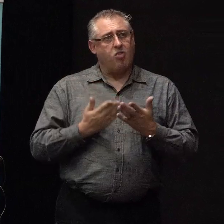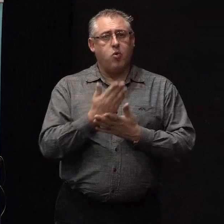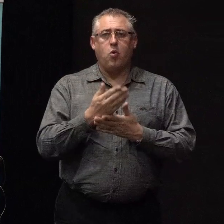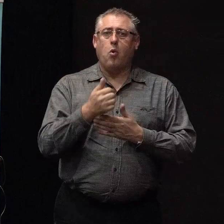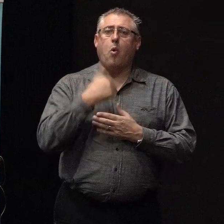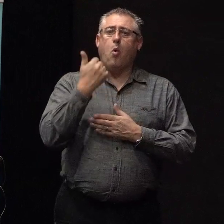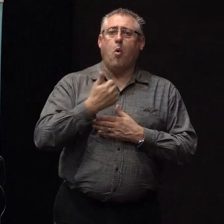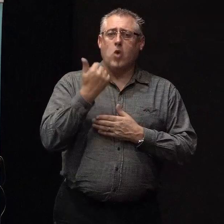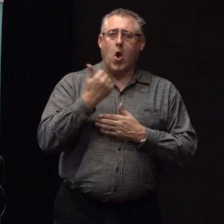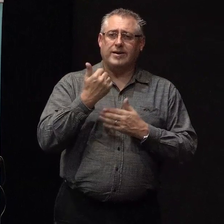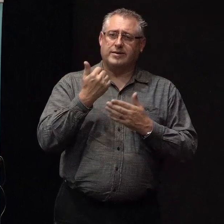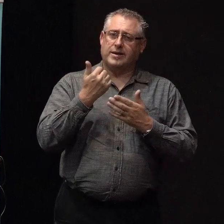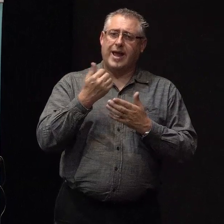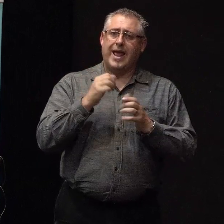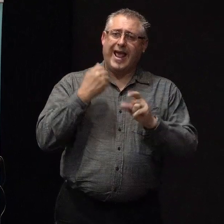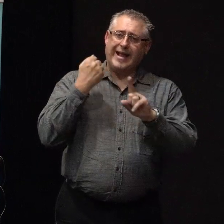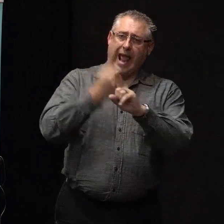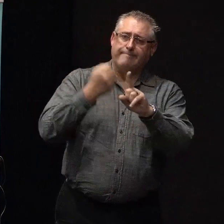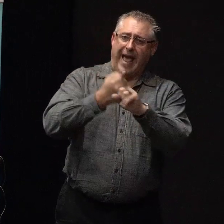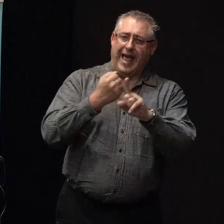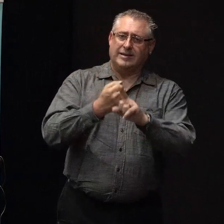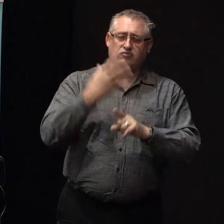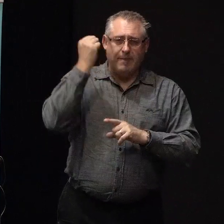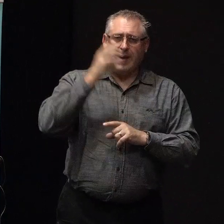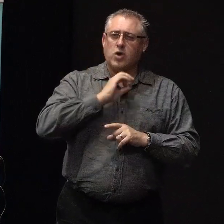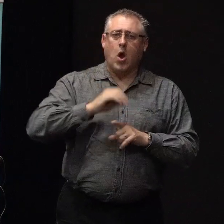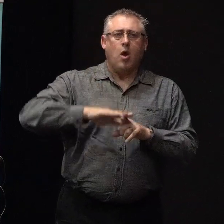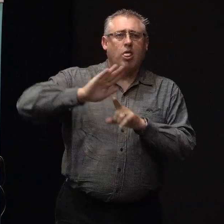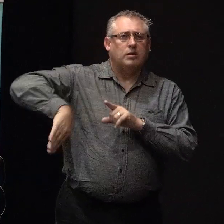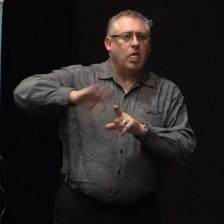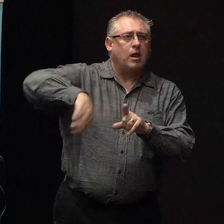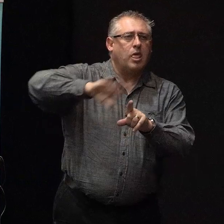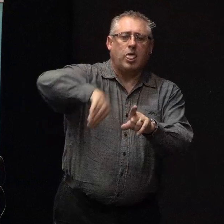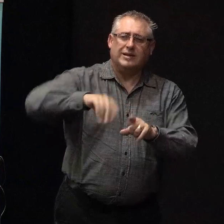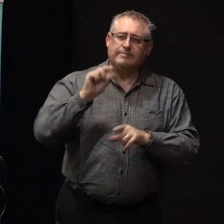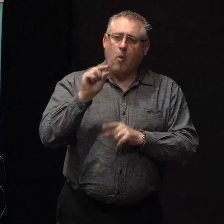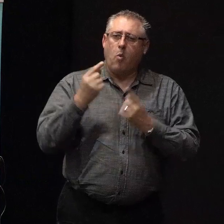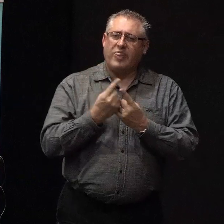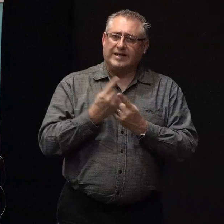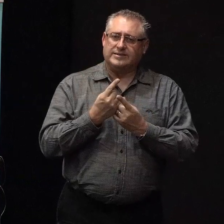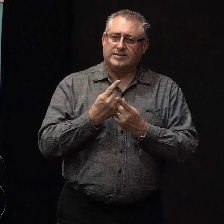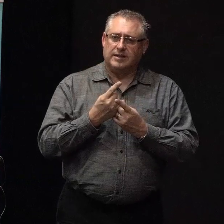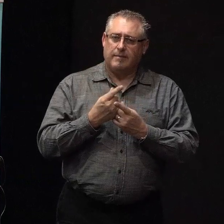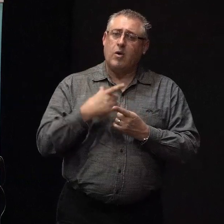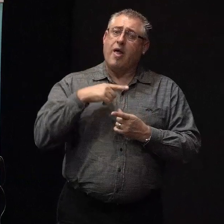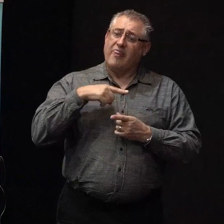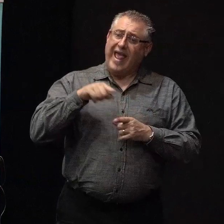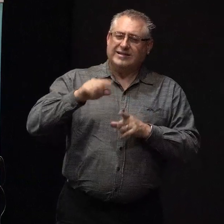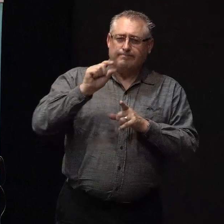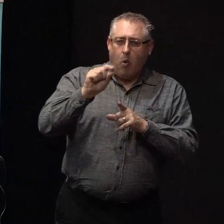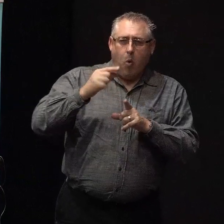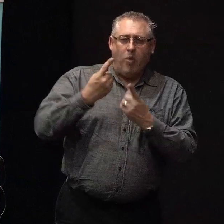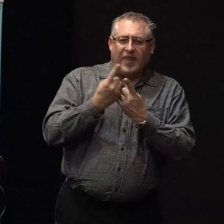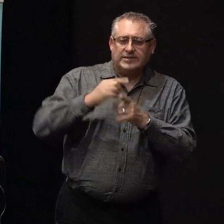is remember not to neglect these little things. Because these little things are what keep us well.